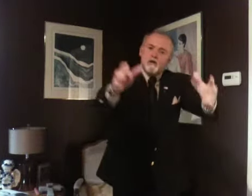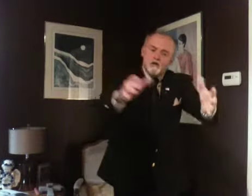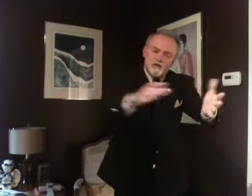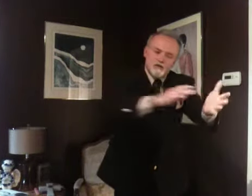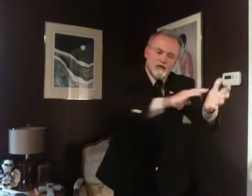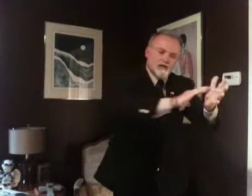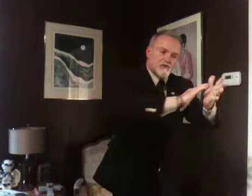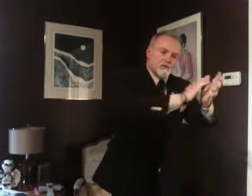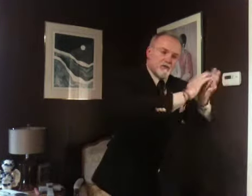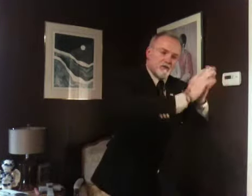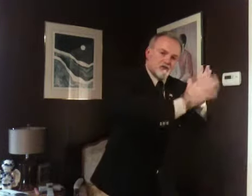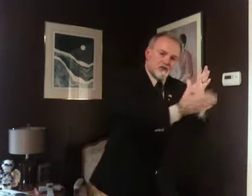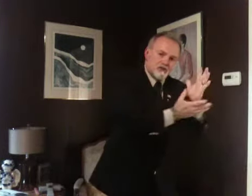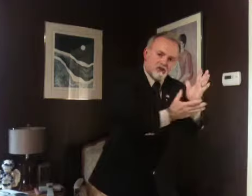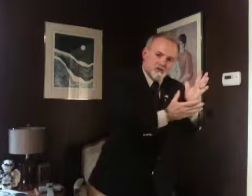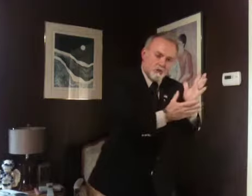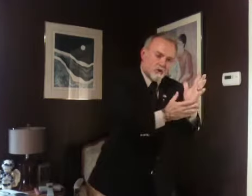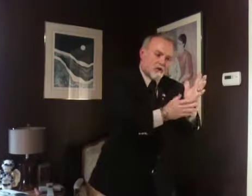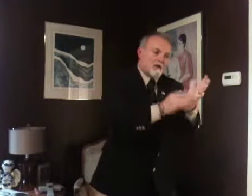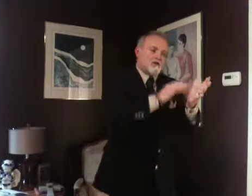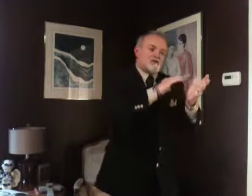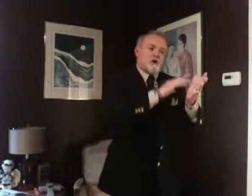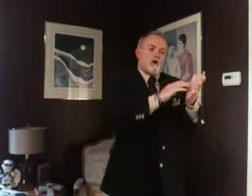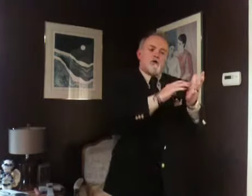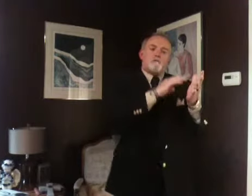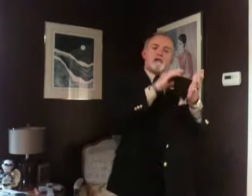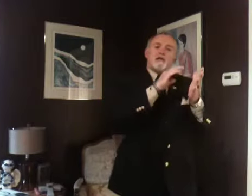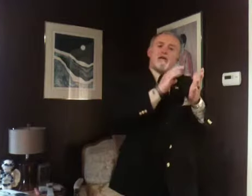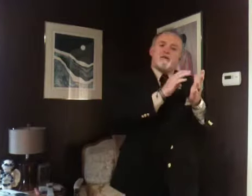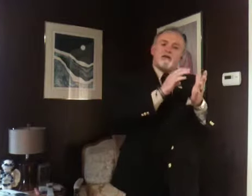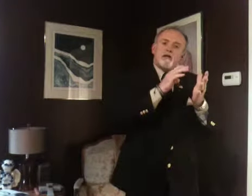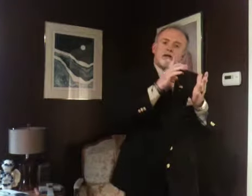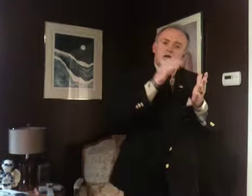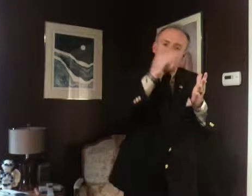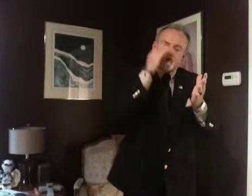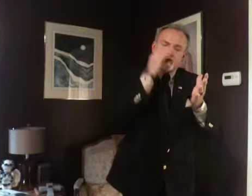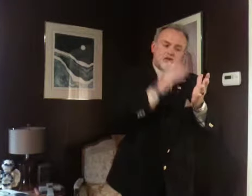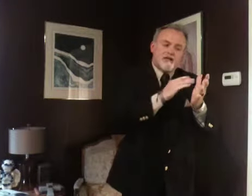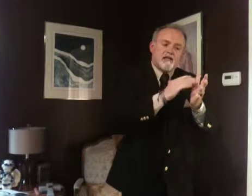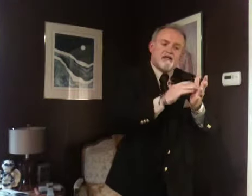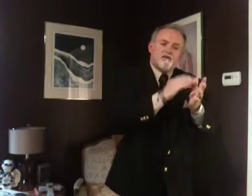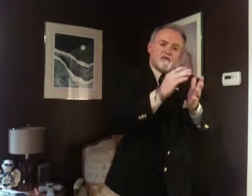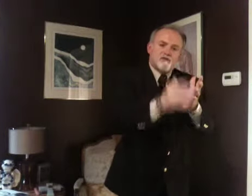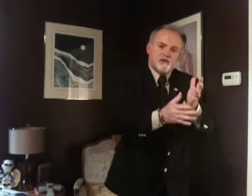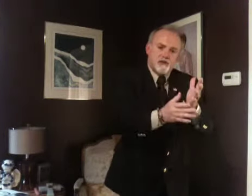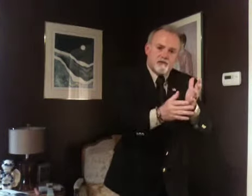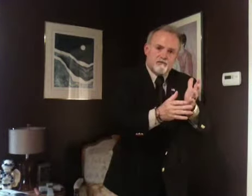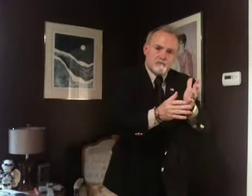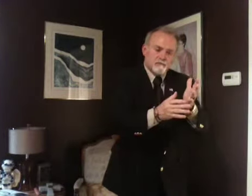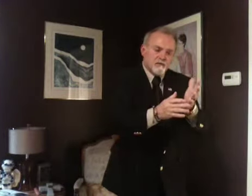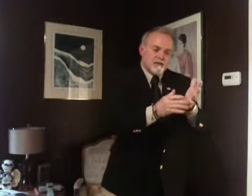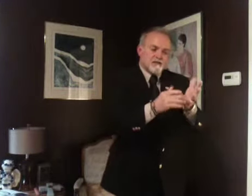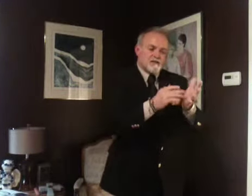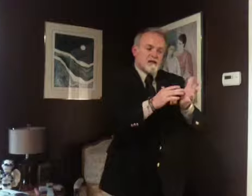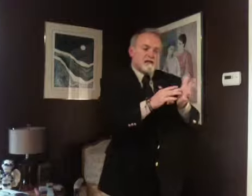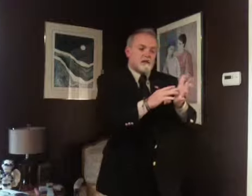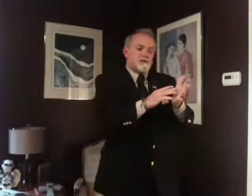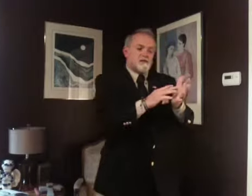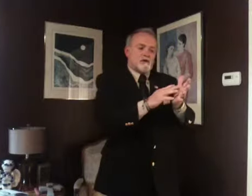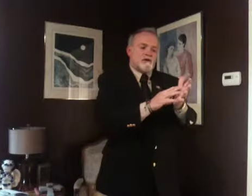you see how simple those visions were. Start by having, start thinking of other stuff. It's like, start